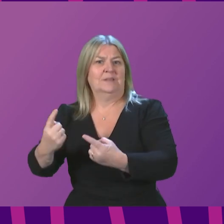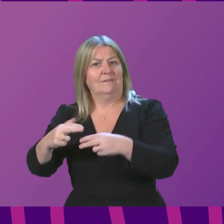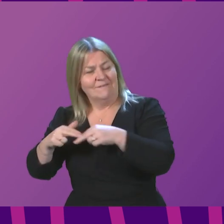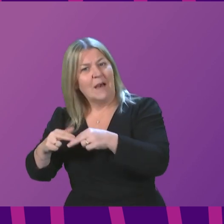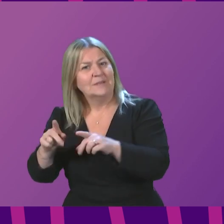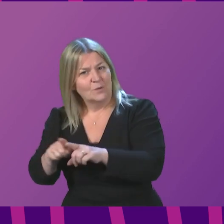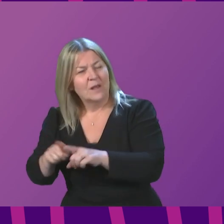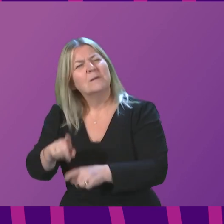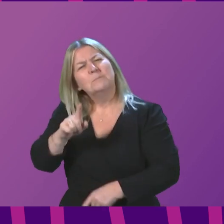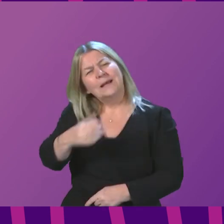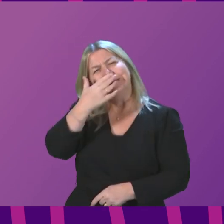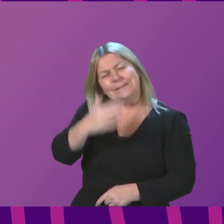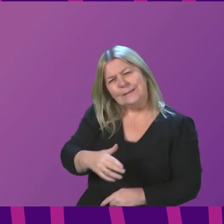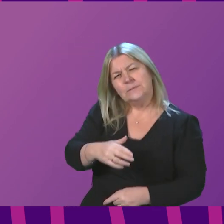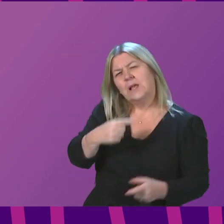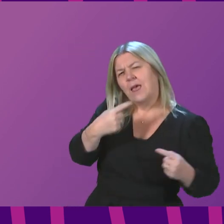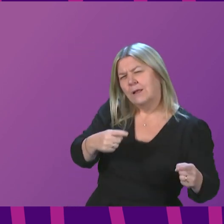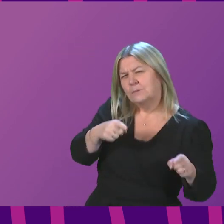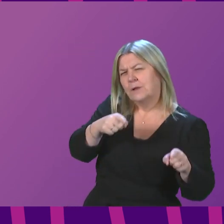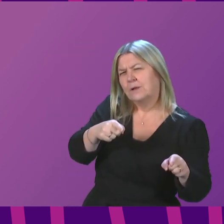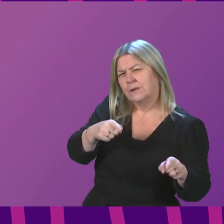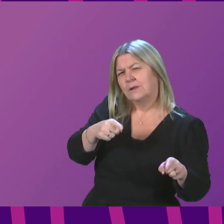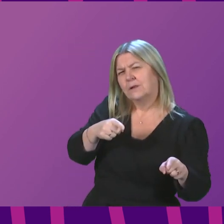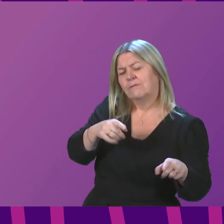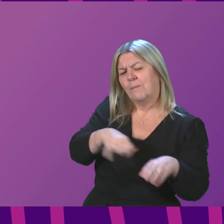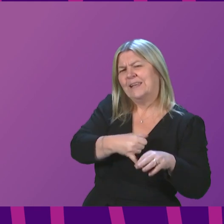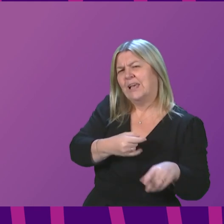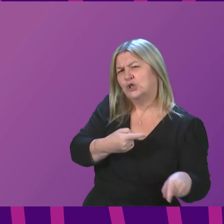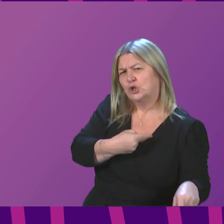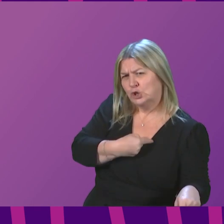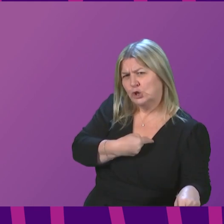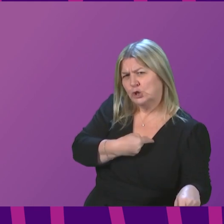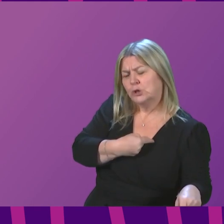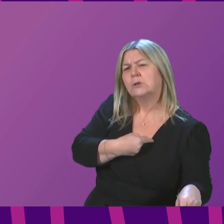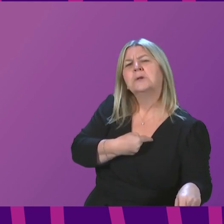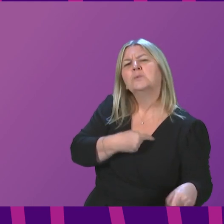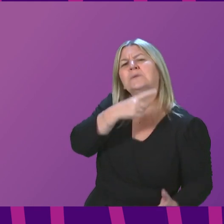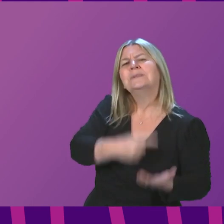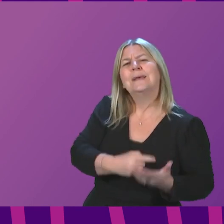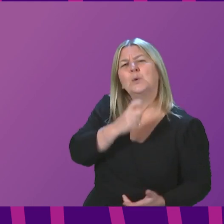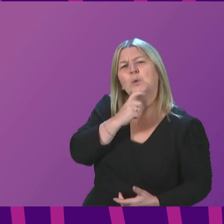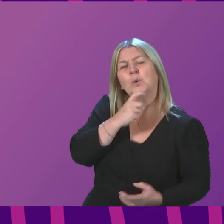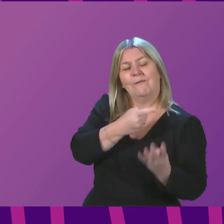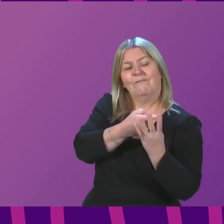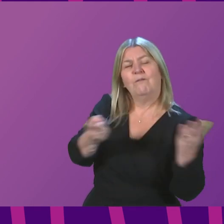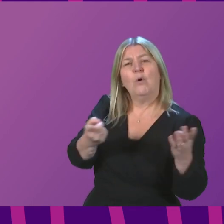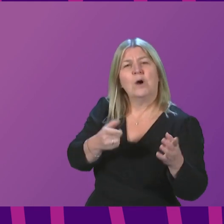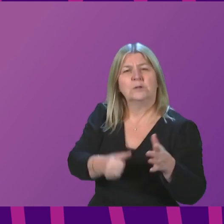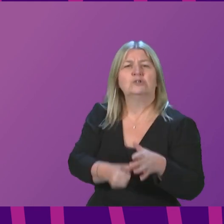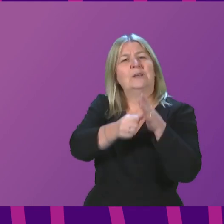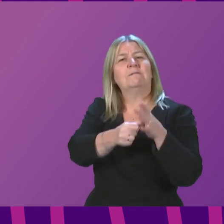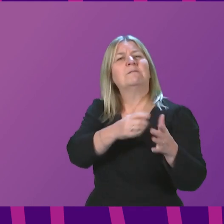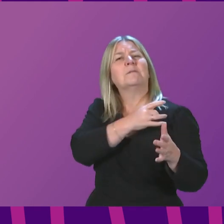eligibility criteria for getting the medication was decided by the four chief medical officers, and it does not cover